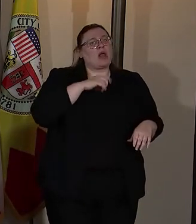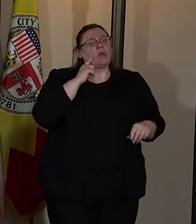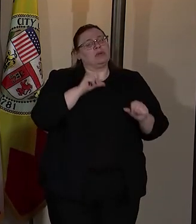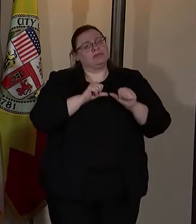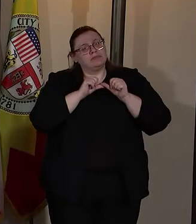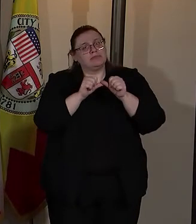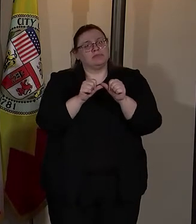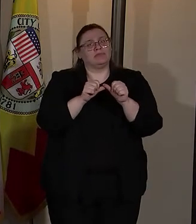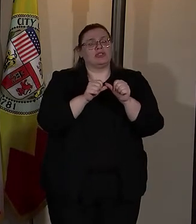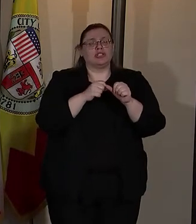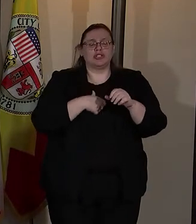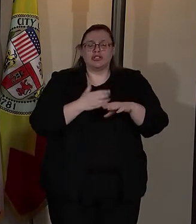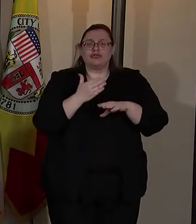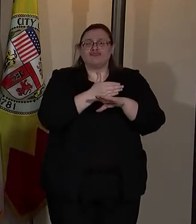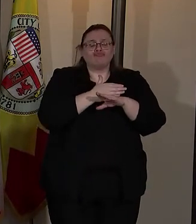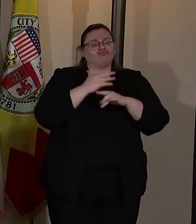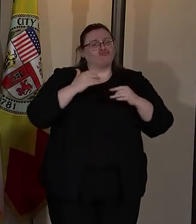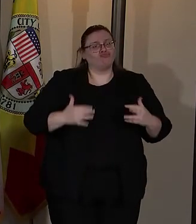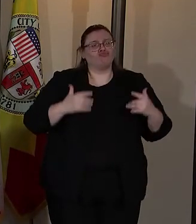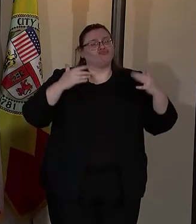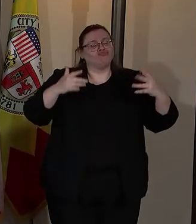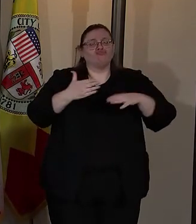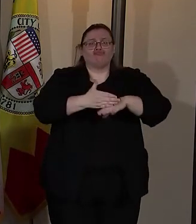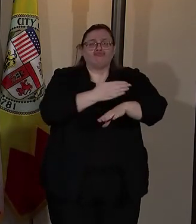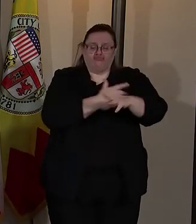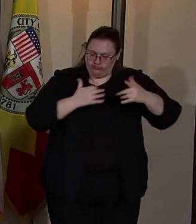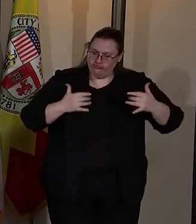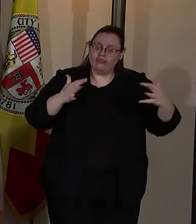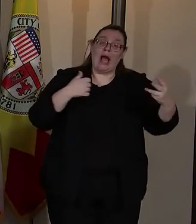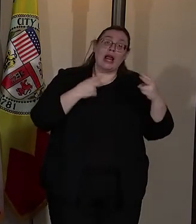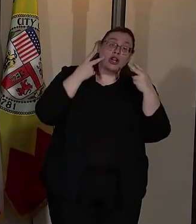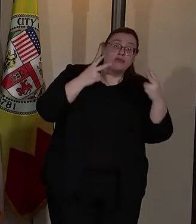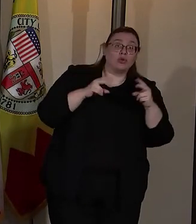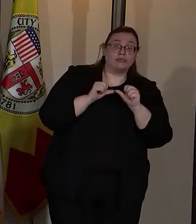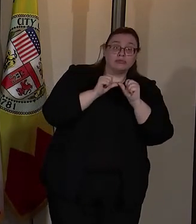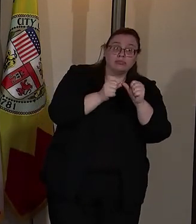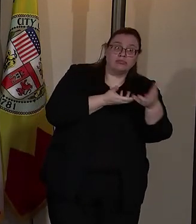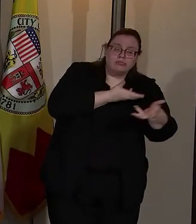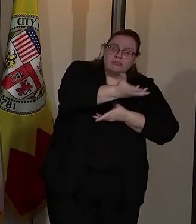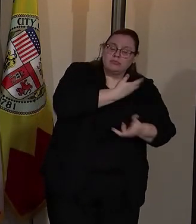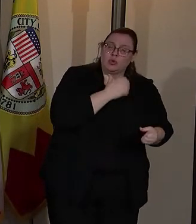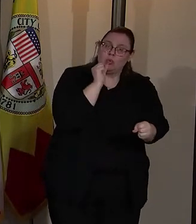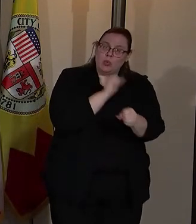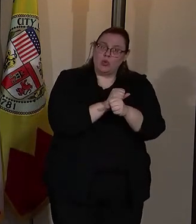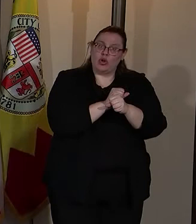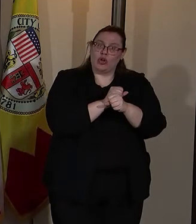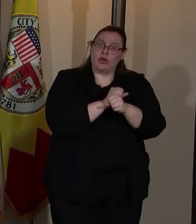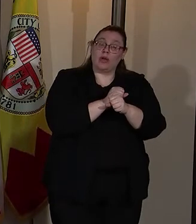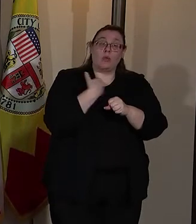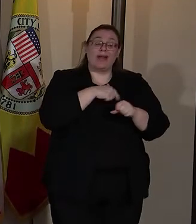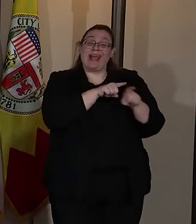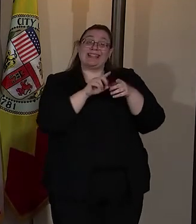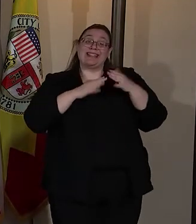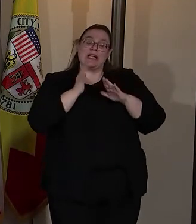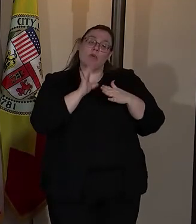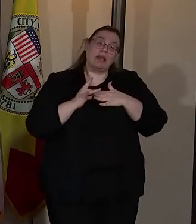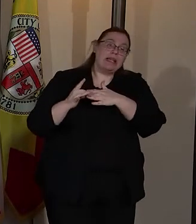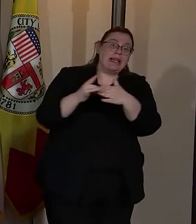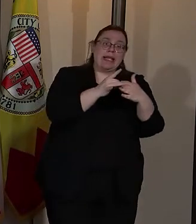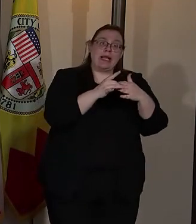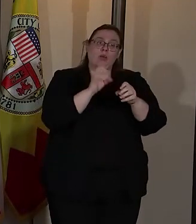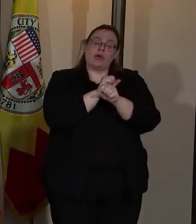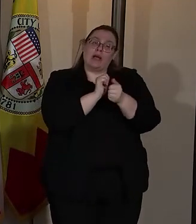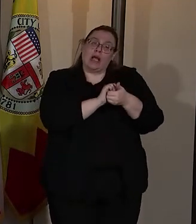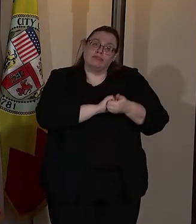to make these great advancements and look forward to our continued and shared work that we will lead as a city collaboratively.